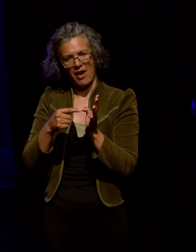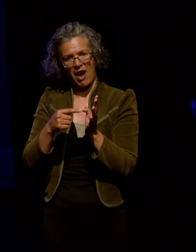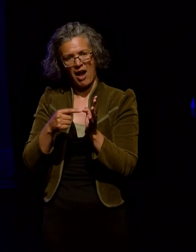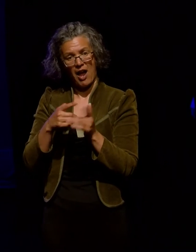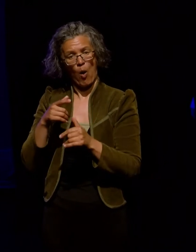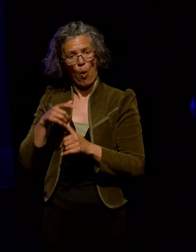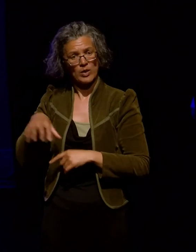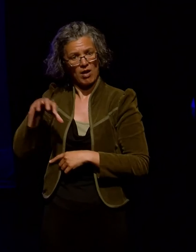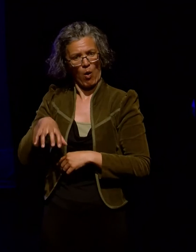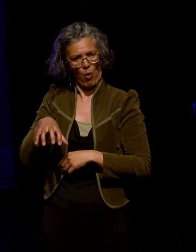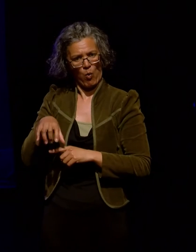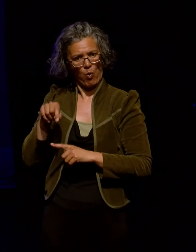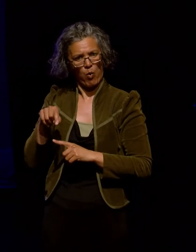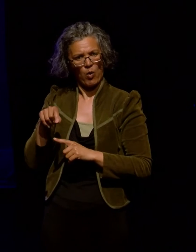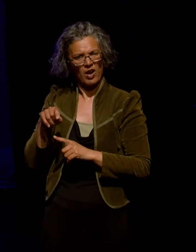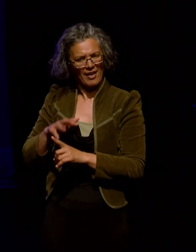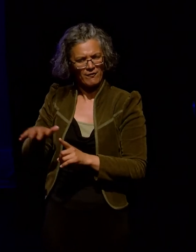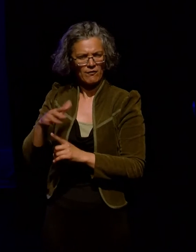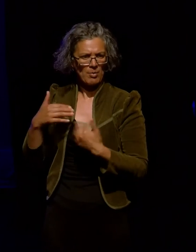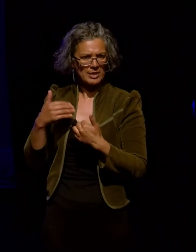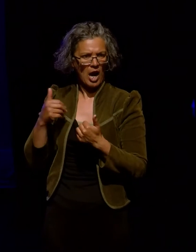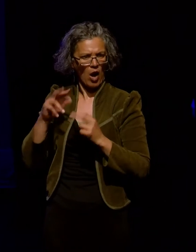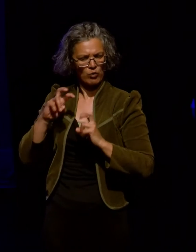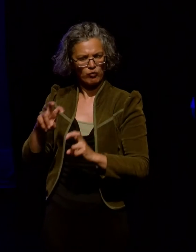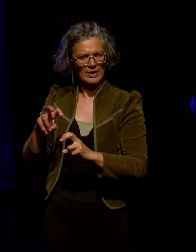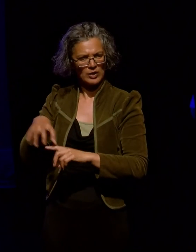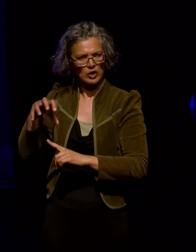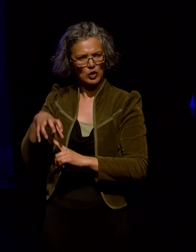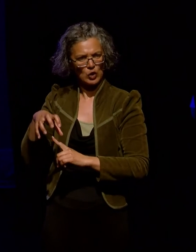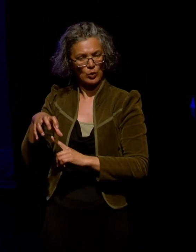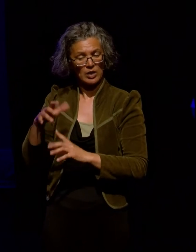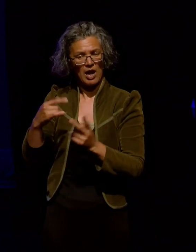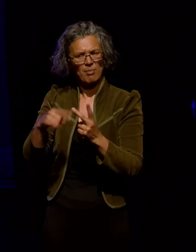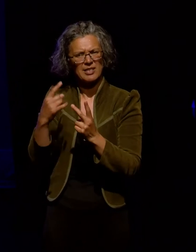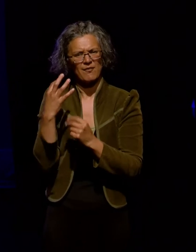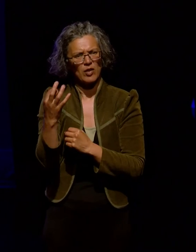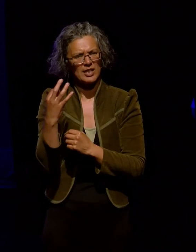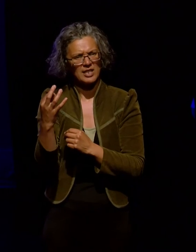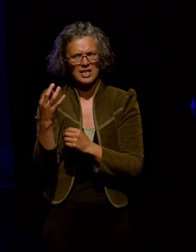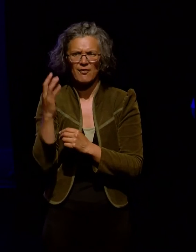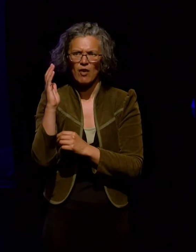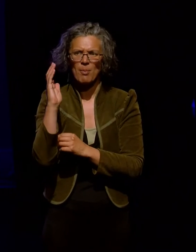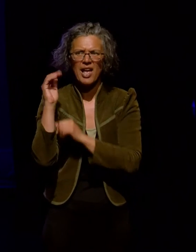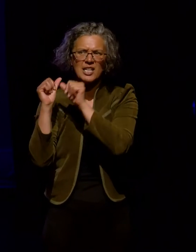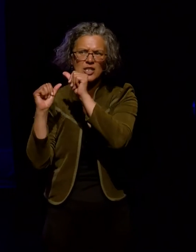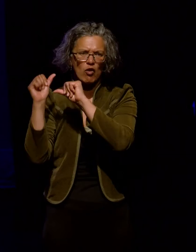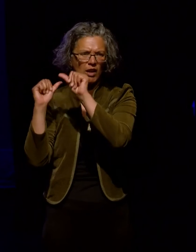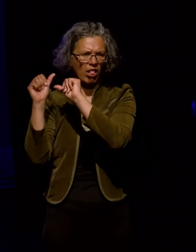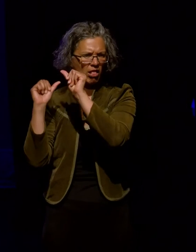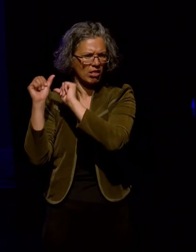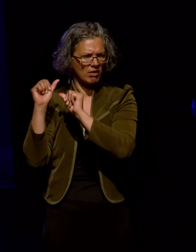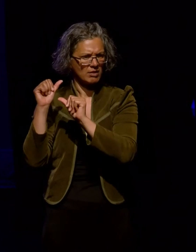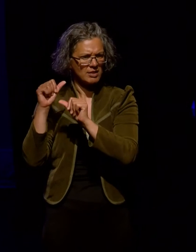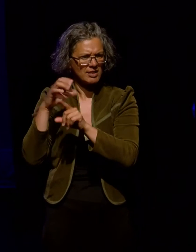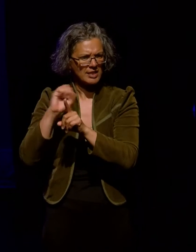Māori Research Institute for Environment and Health, as well as volunteers from historical societies such as the Ellersmere